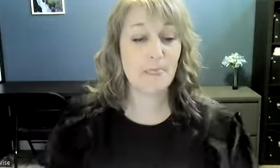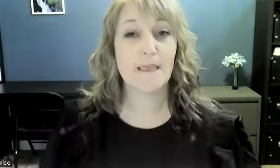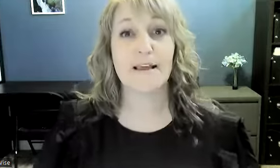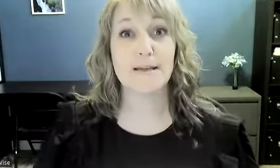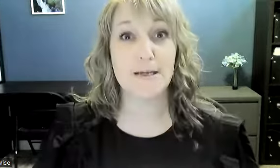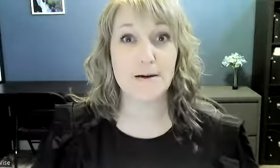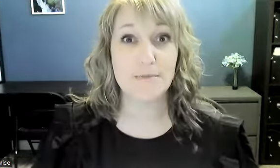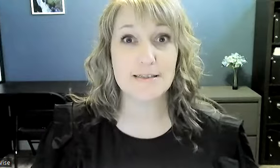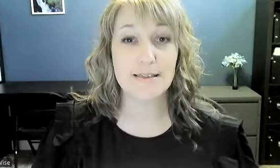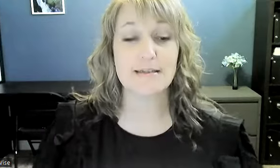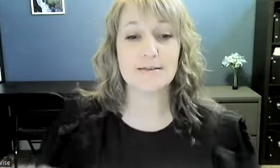and come looks like this